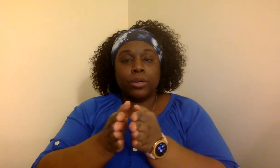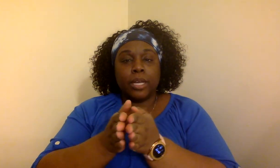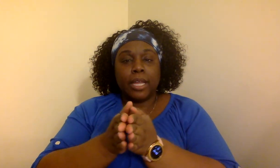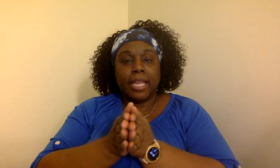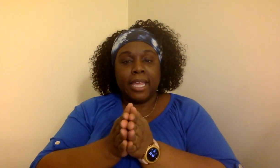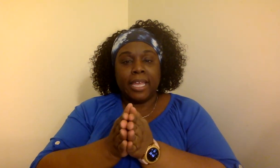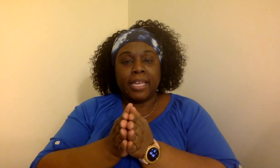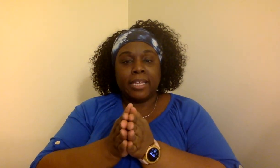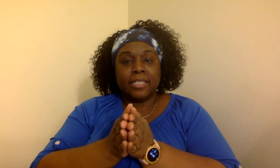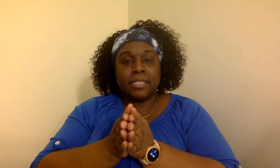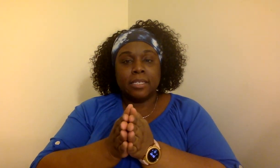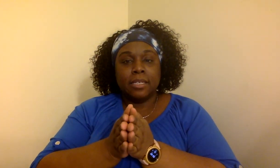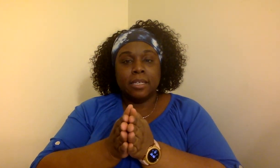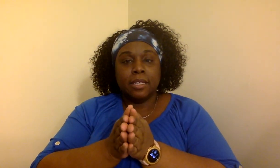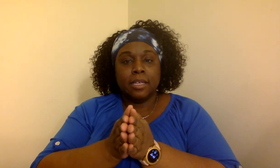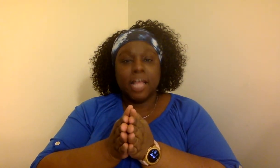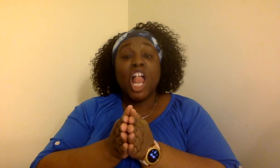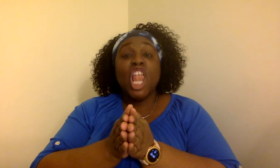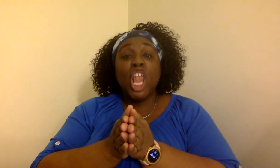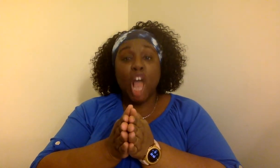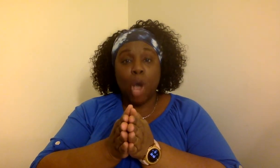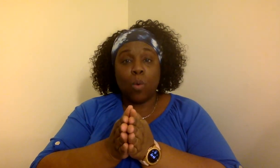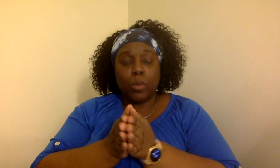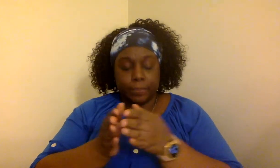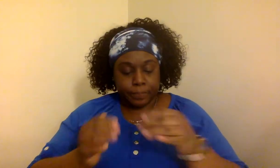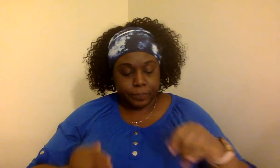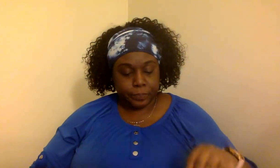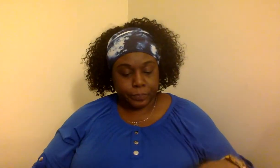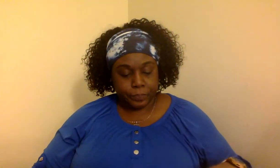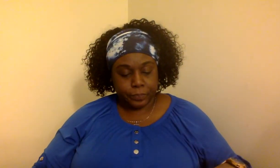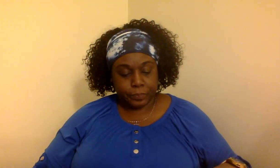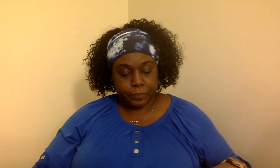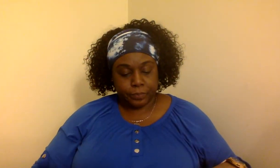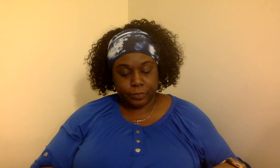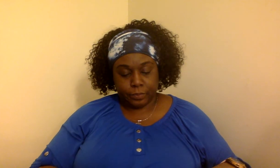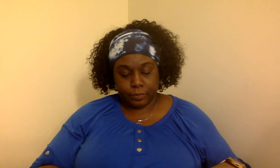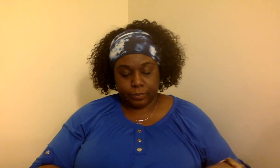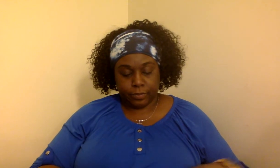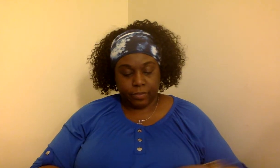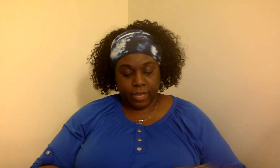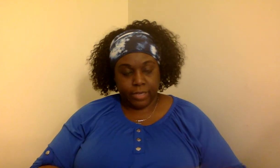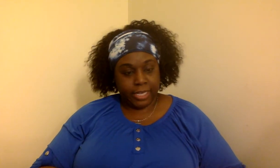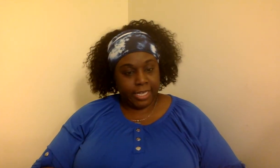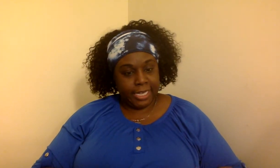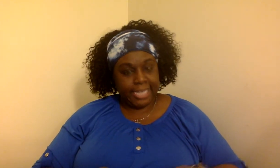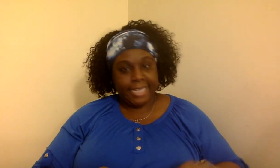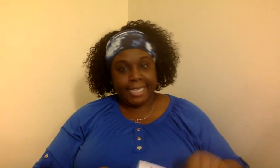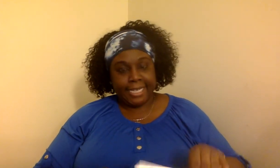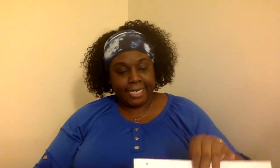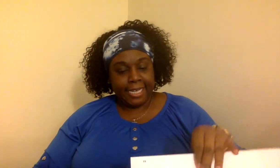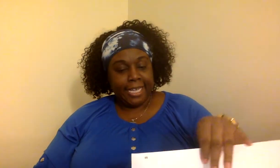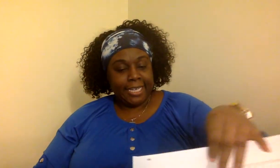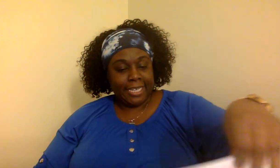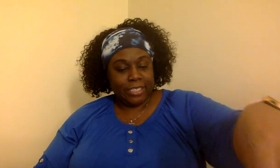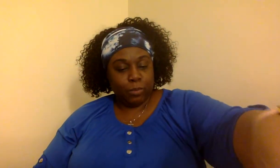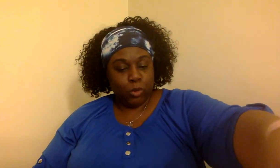is low. Very good. Let's move